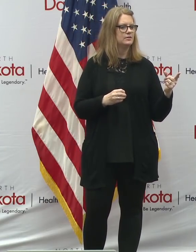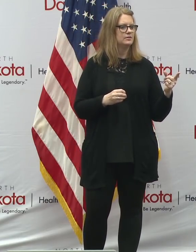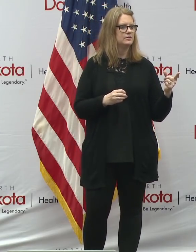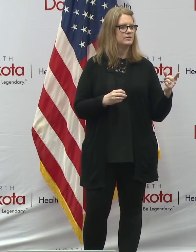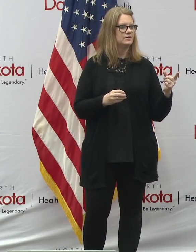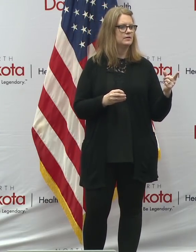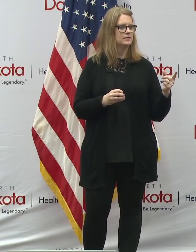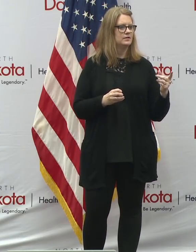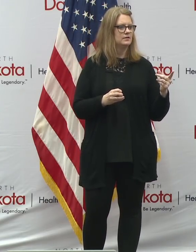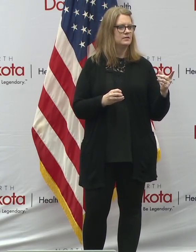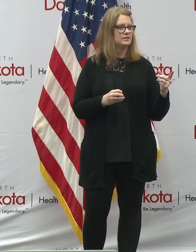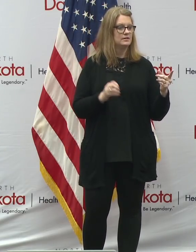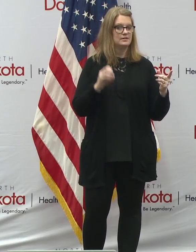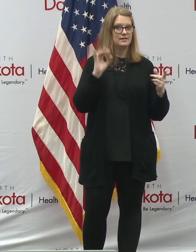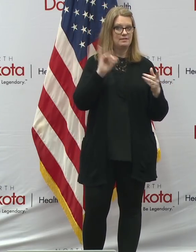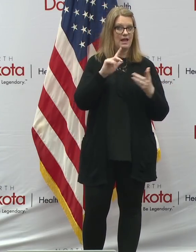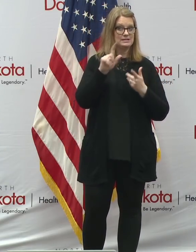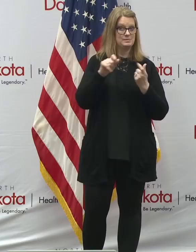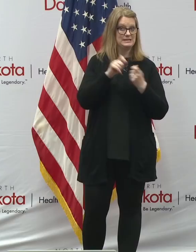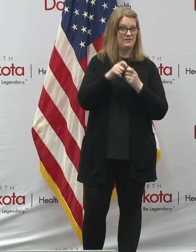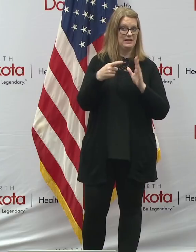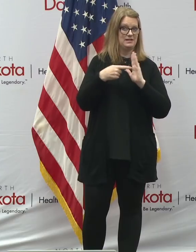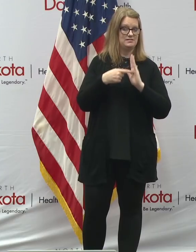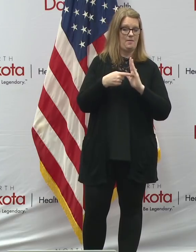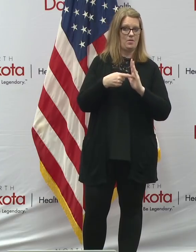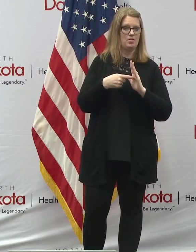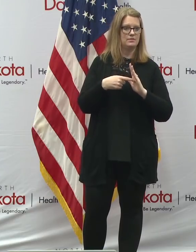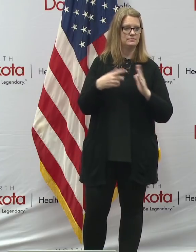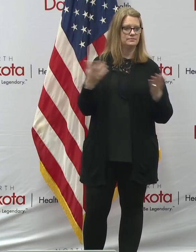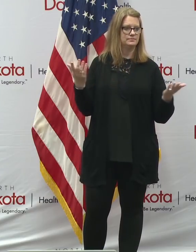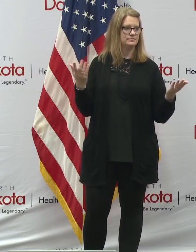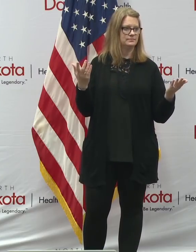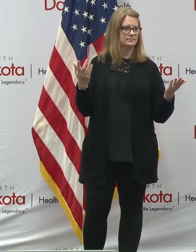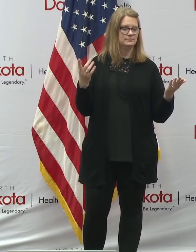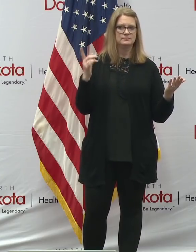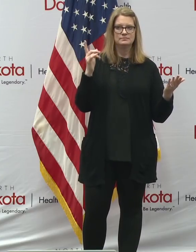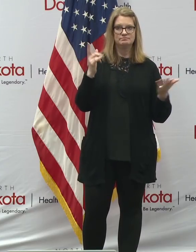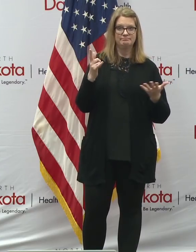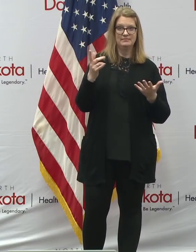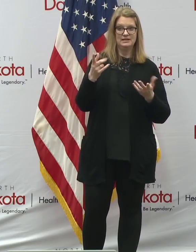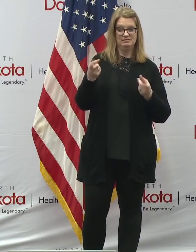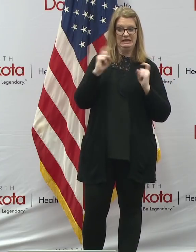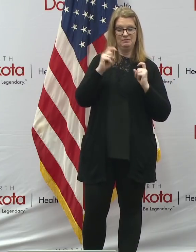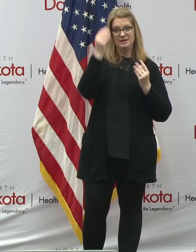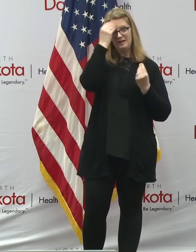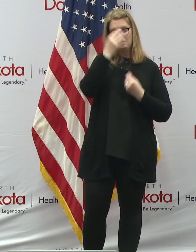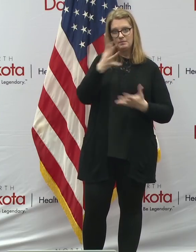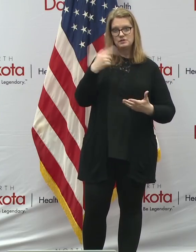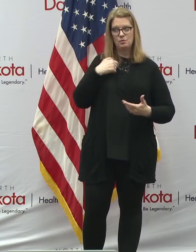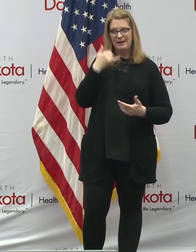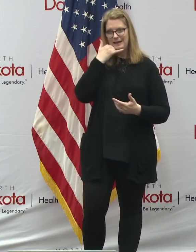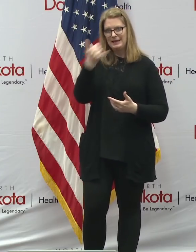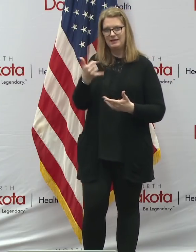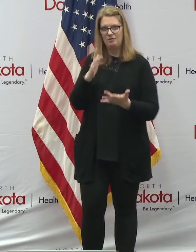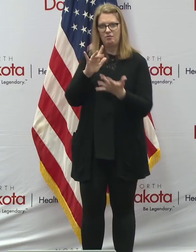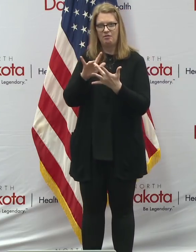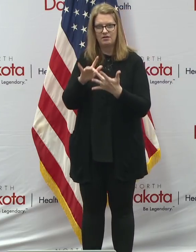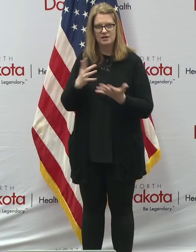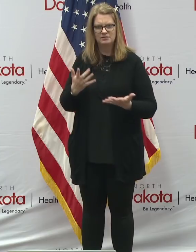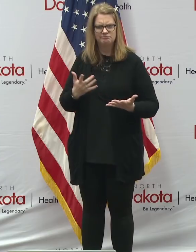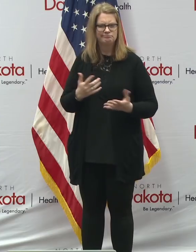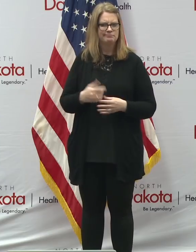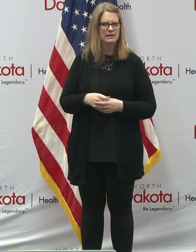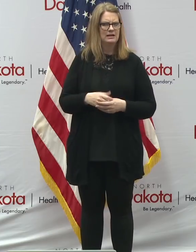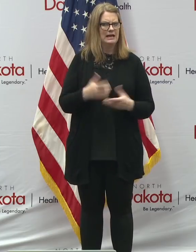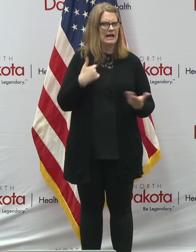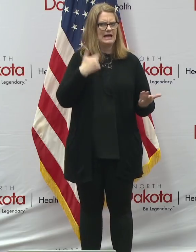So on that specific example, I'd like to get the information so that we could reach out to them. I'm not aware of that. I